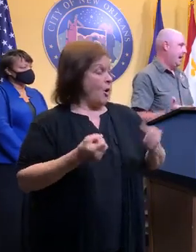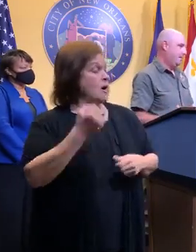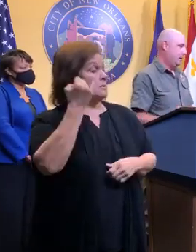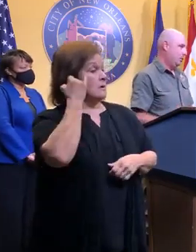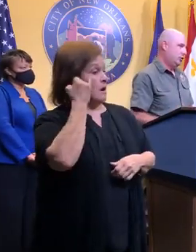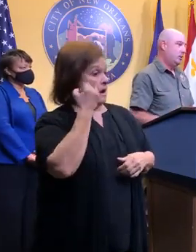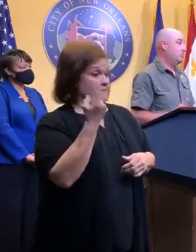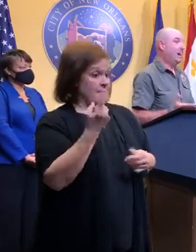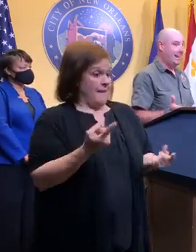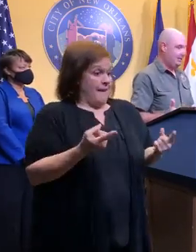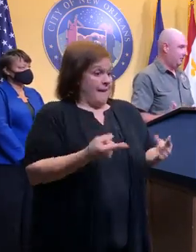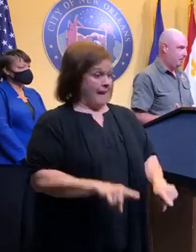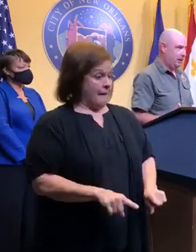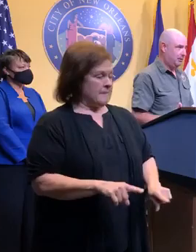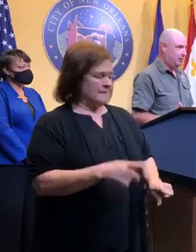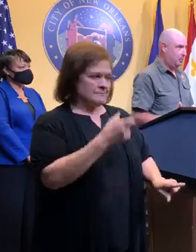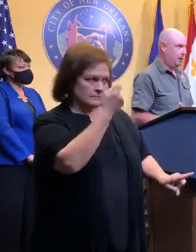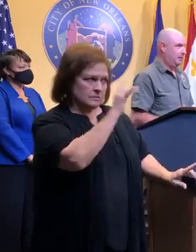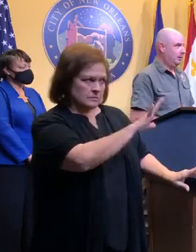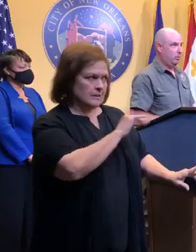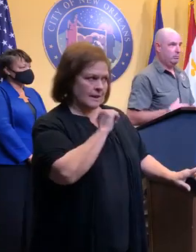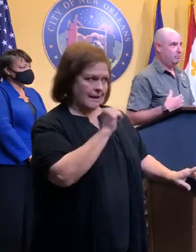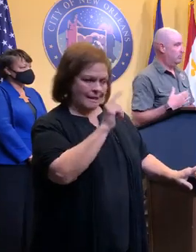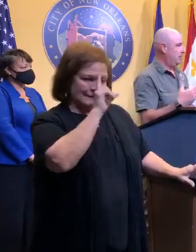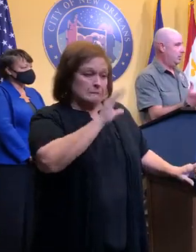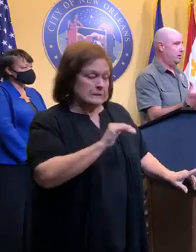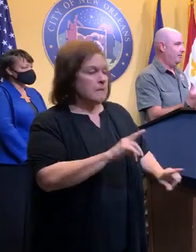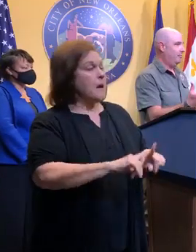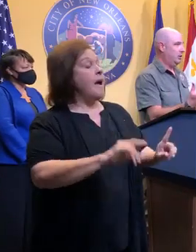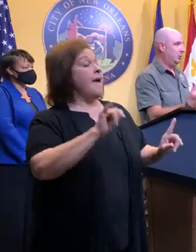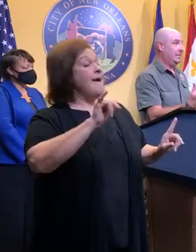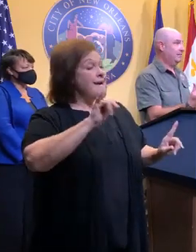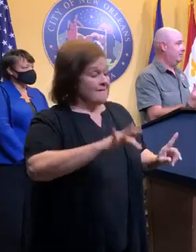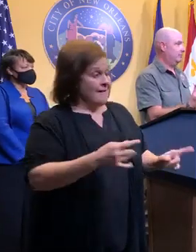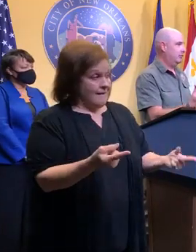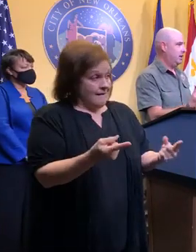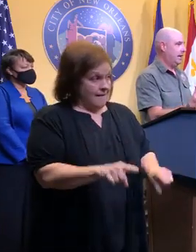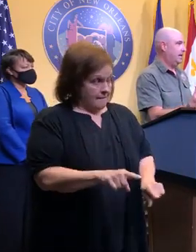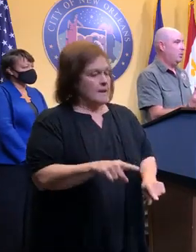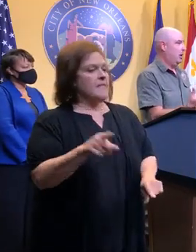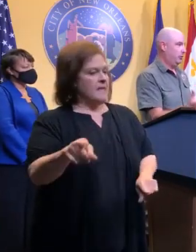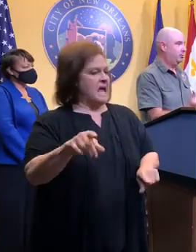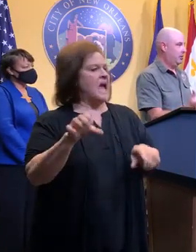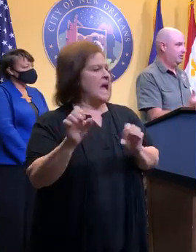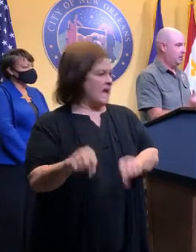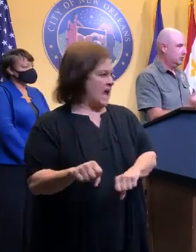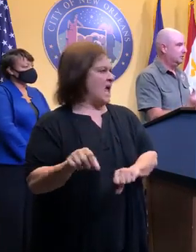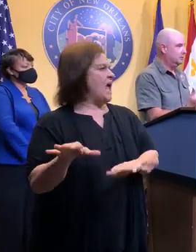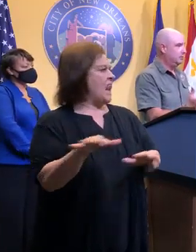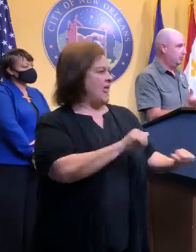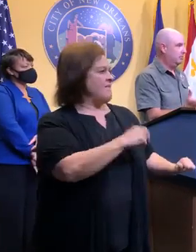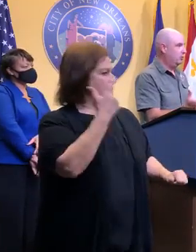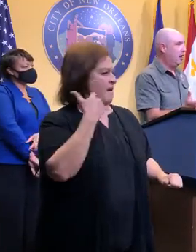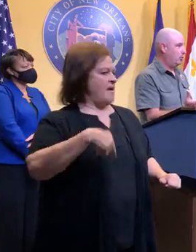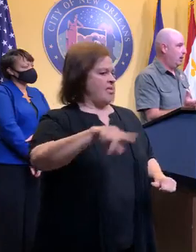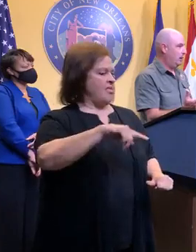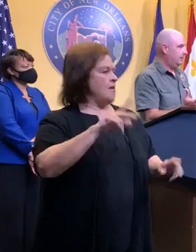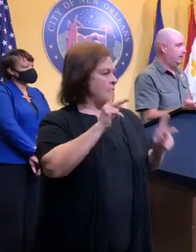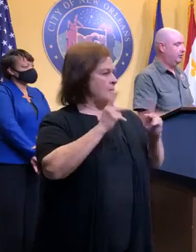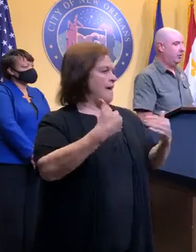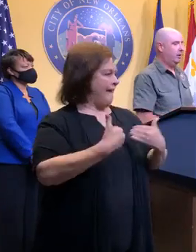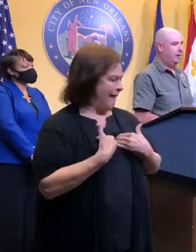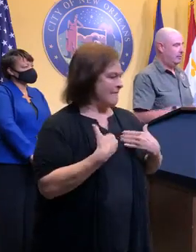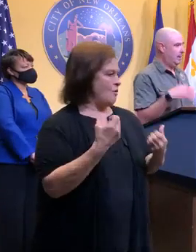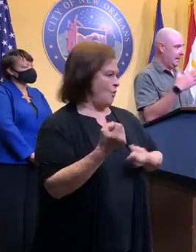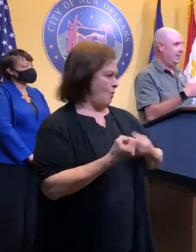that had to happen, which we do not anticipate at this point, they would leave like anyone else with a vehicle. would drive